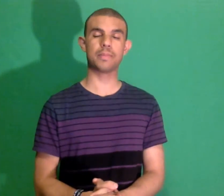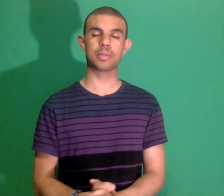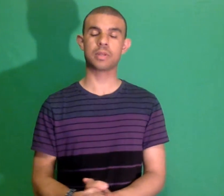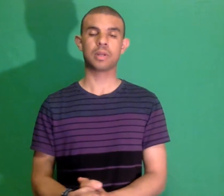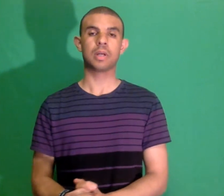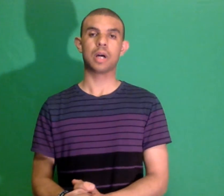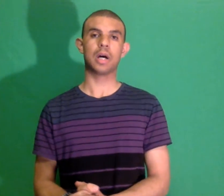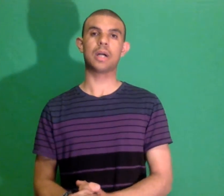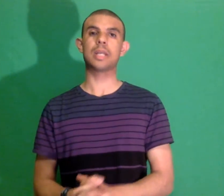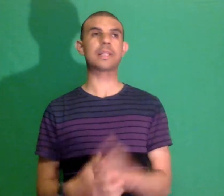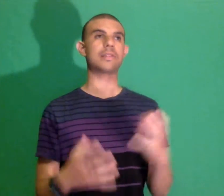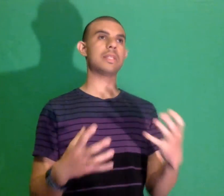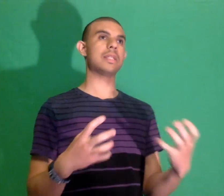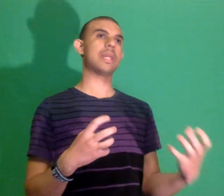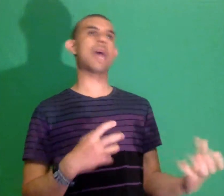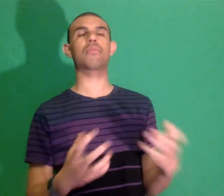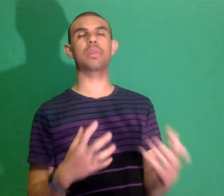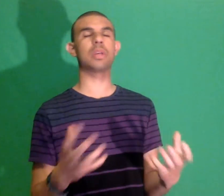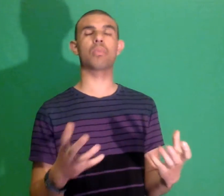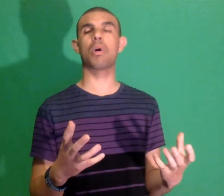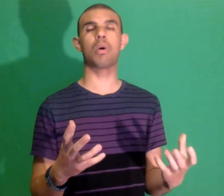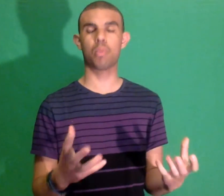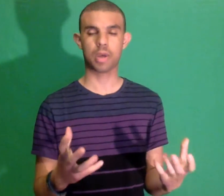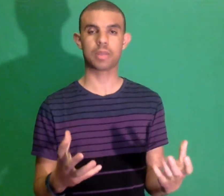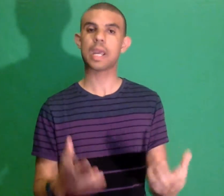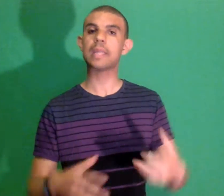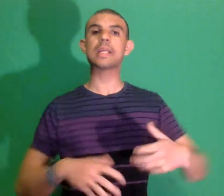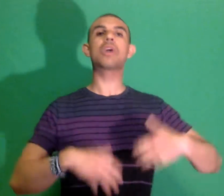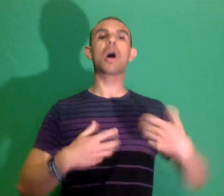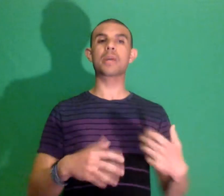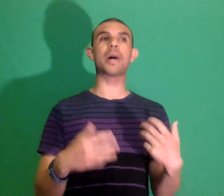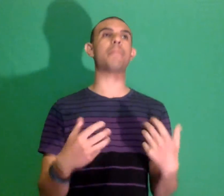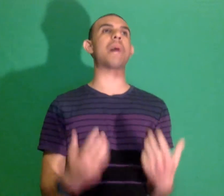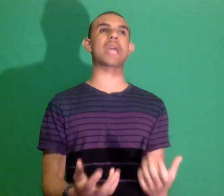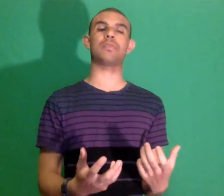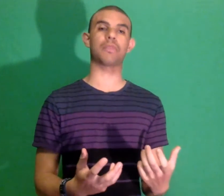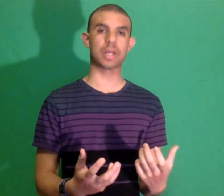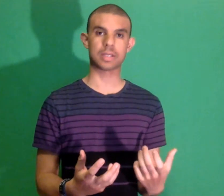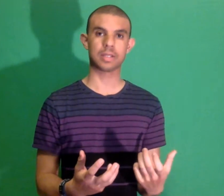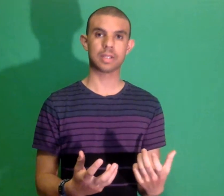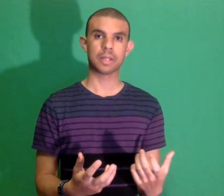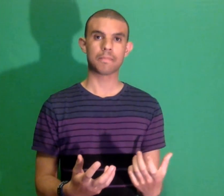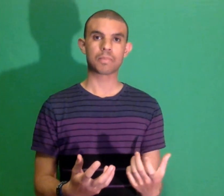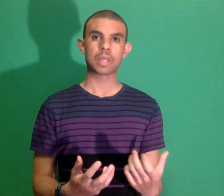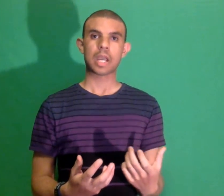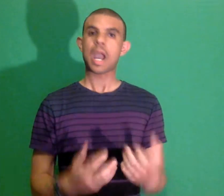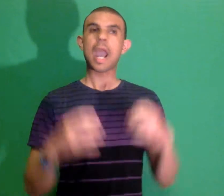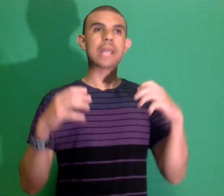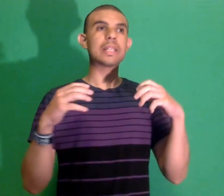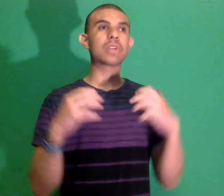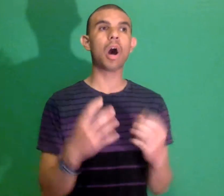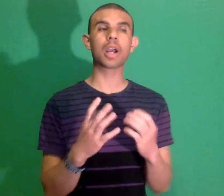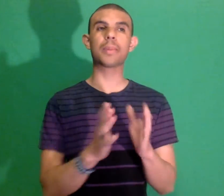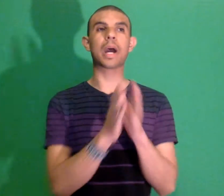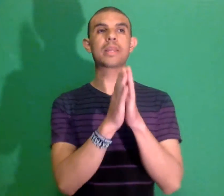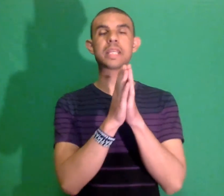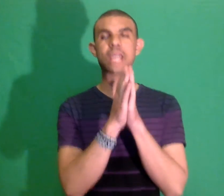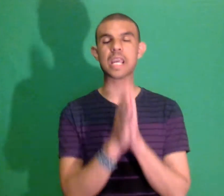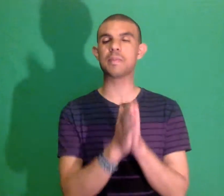uh it's the everything wrong with and they talk about battlefront and they talk about how the game is